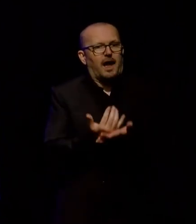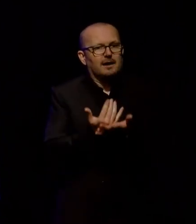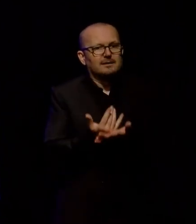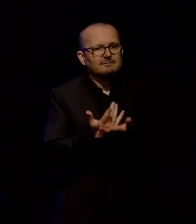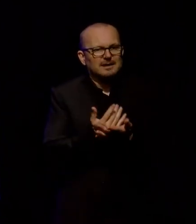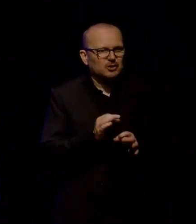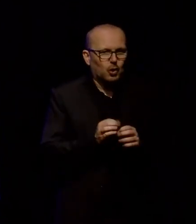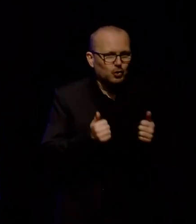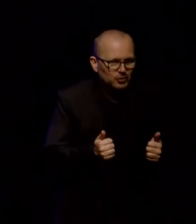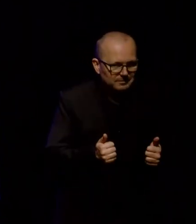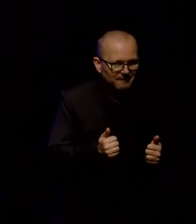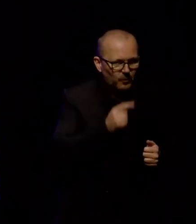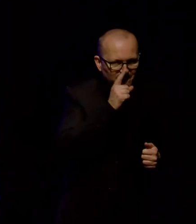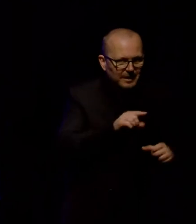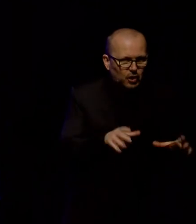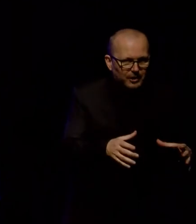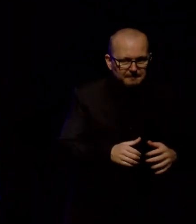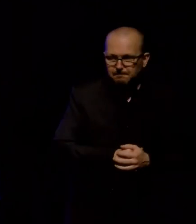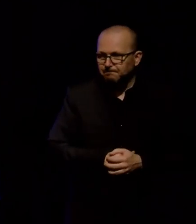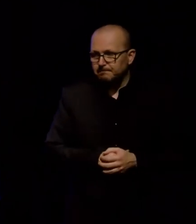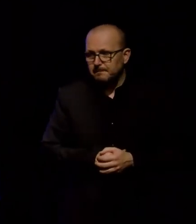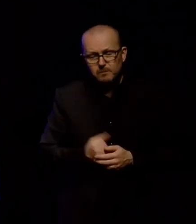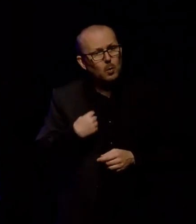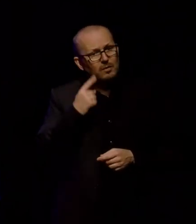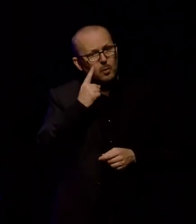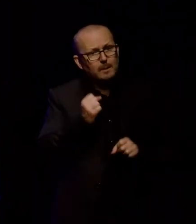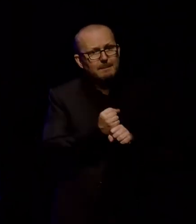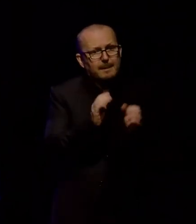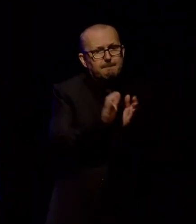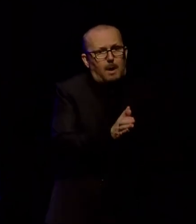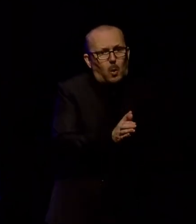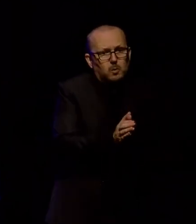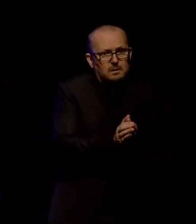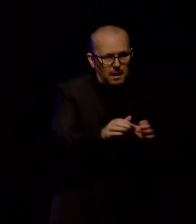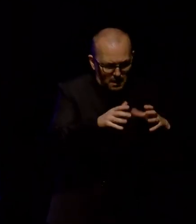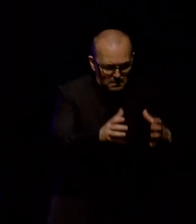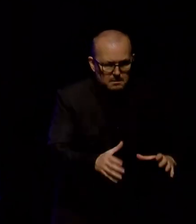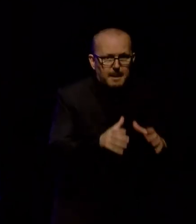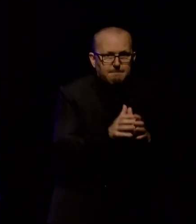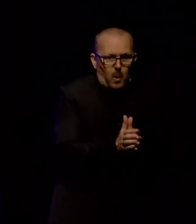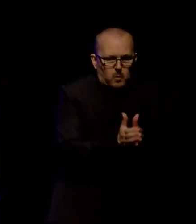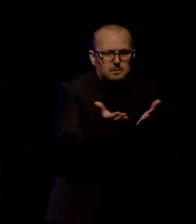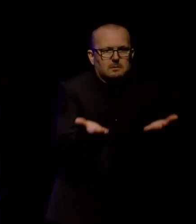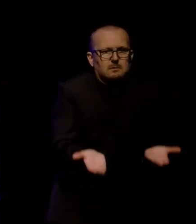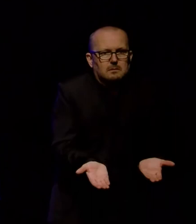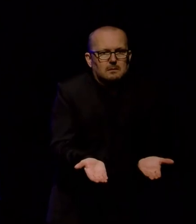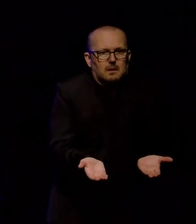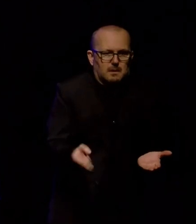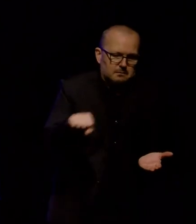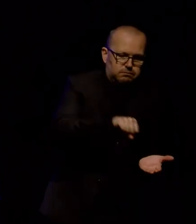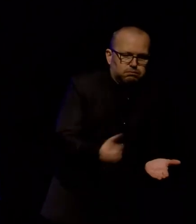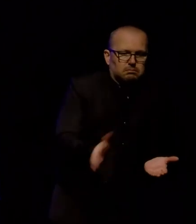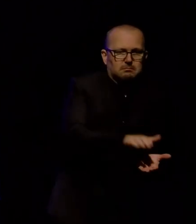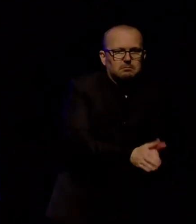we did also look at creating moulds, but quickly found that they're actually a lot more expensive, and the 3D printing